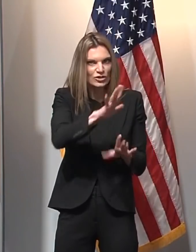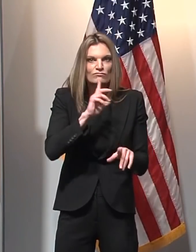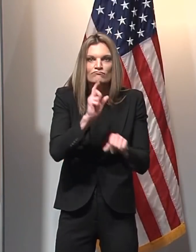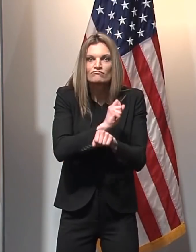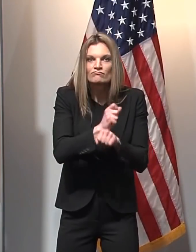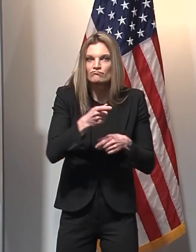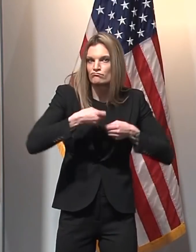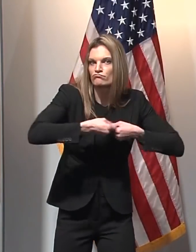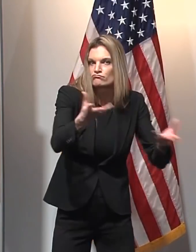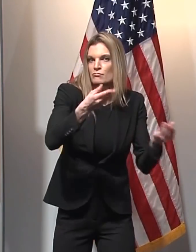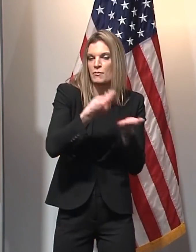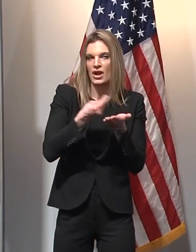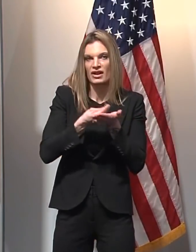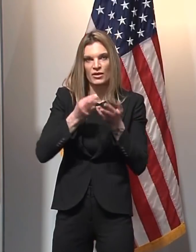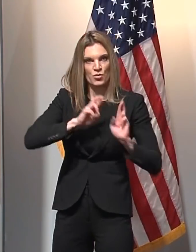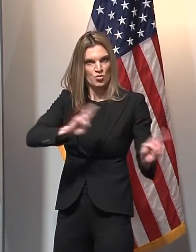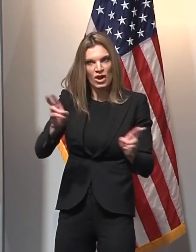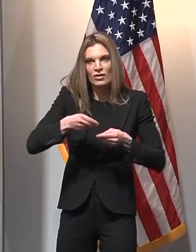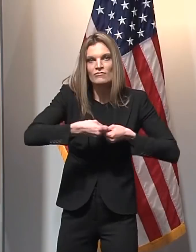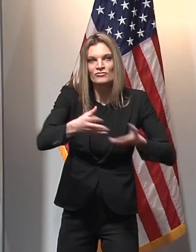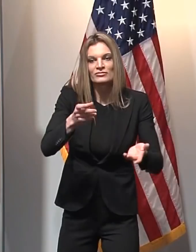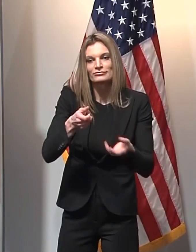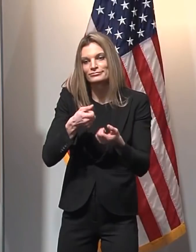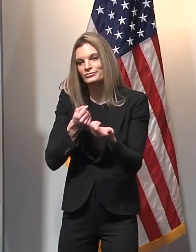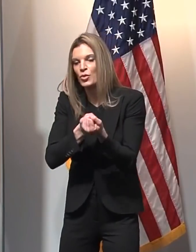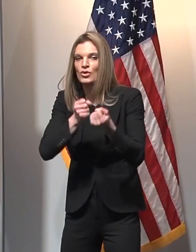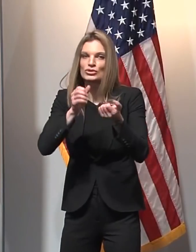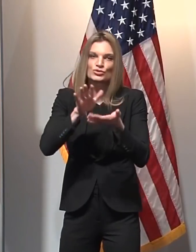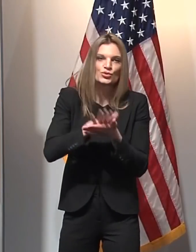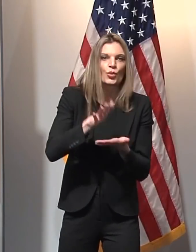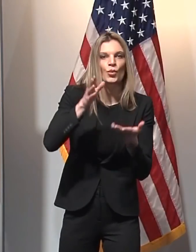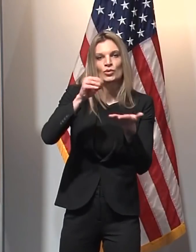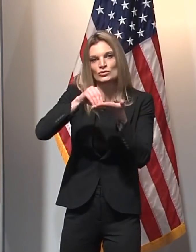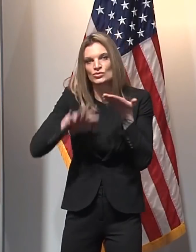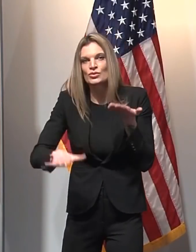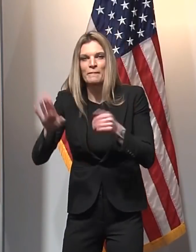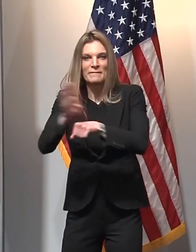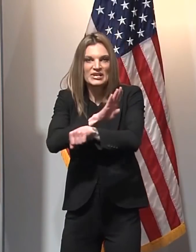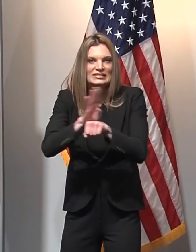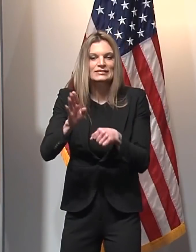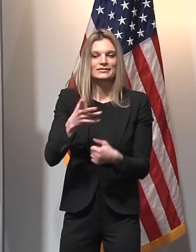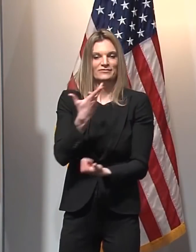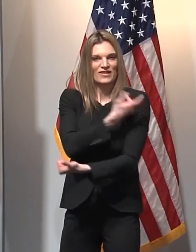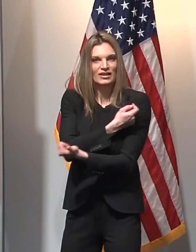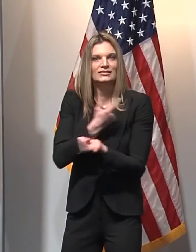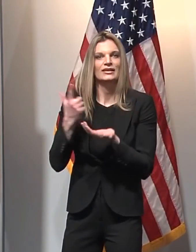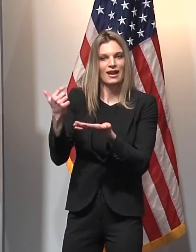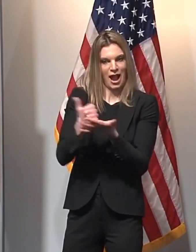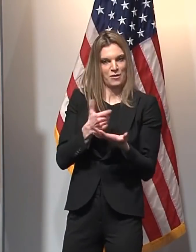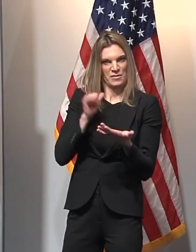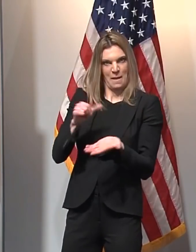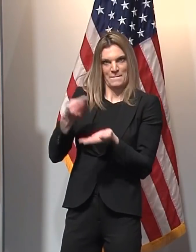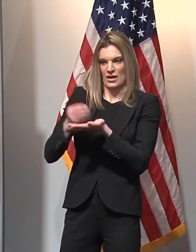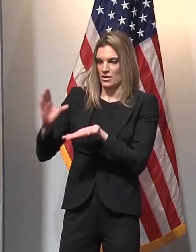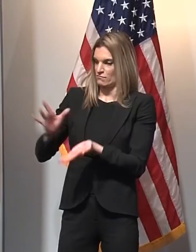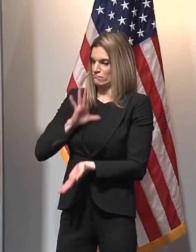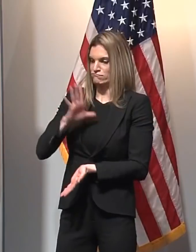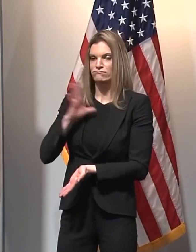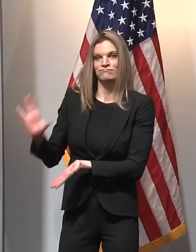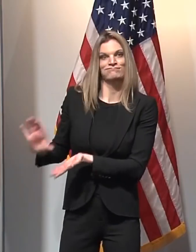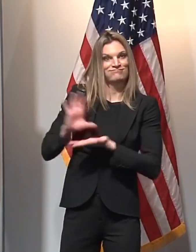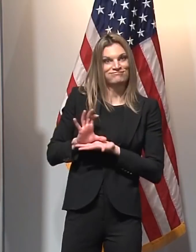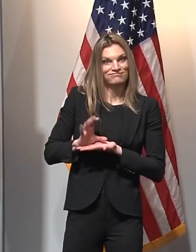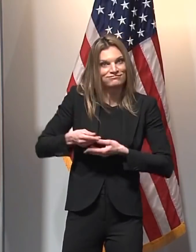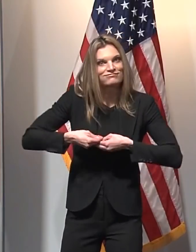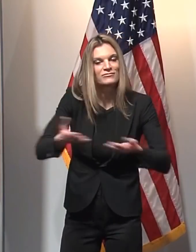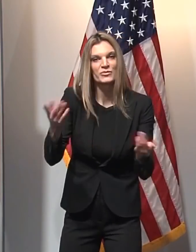support their children, to support businesses that are struggling, to roll out their vaccine distribution. Michigan is sitting on